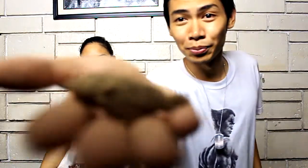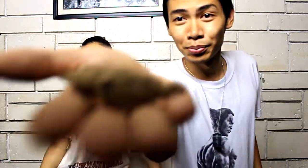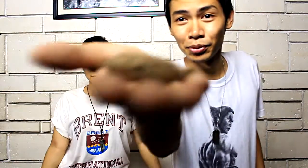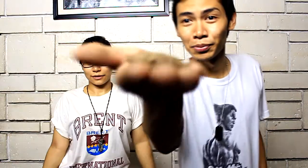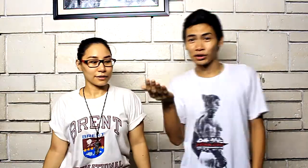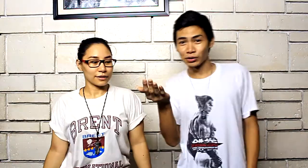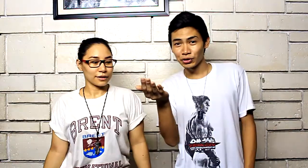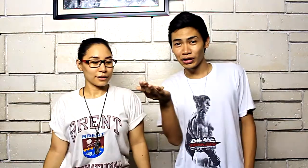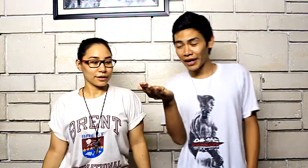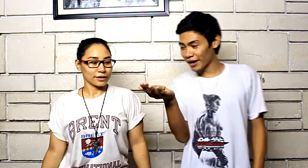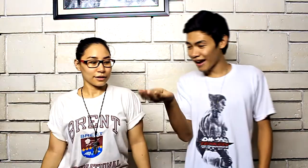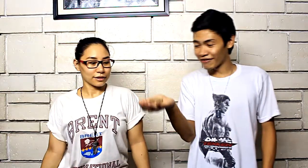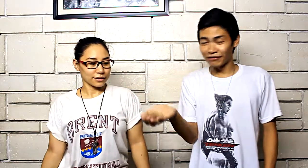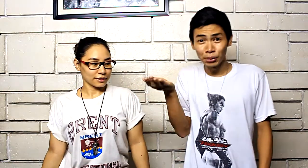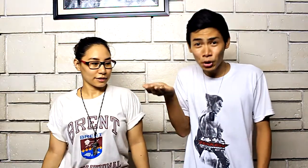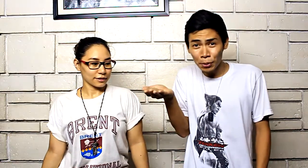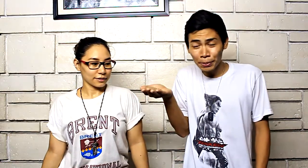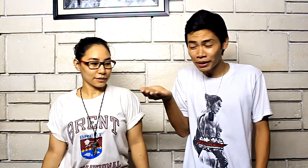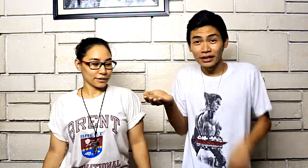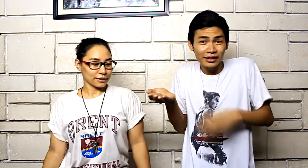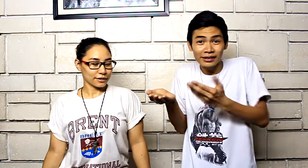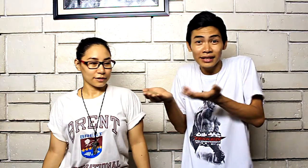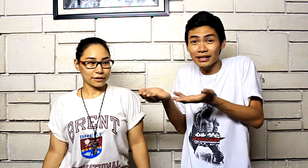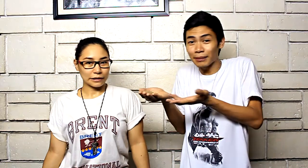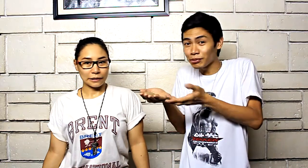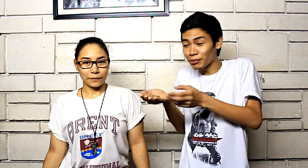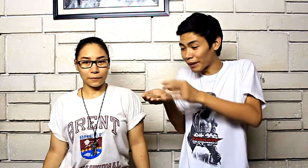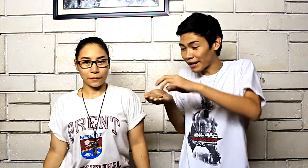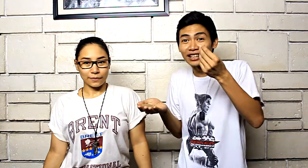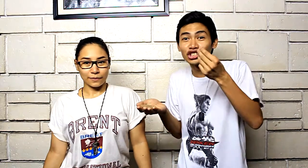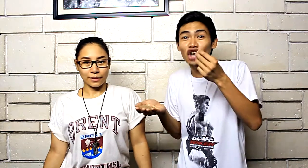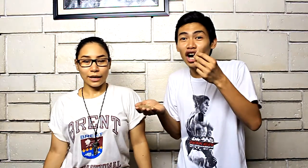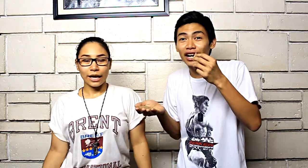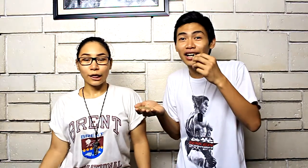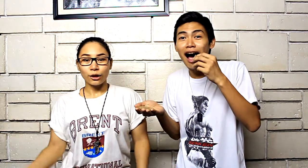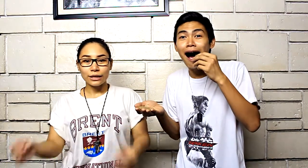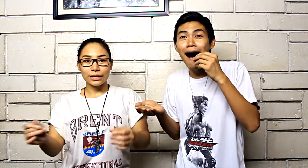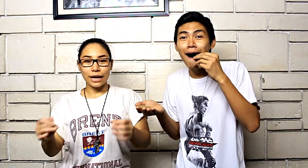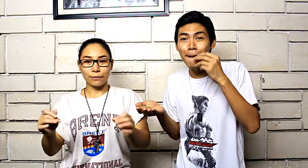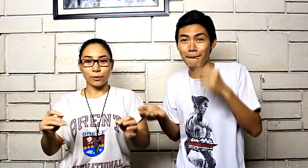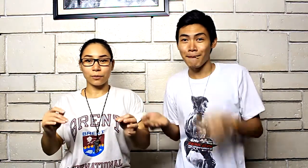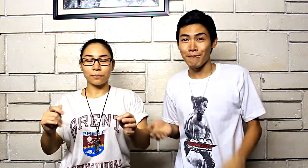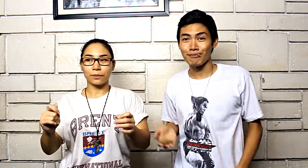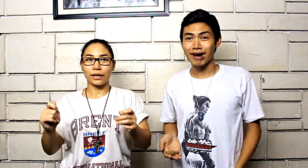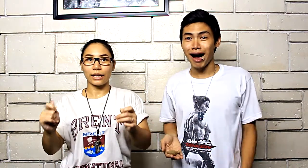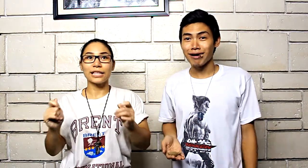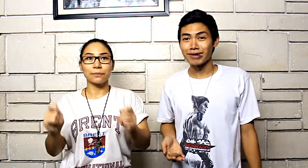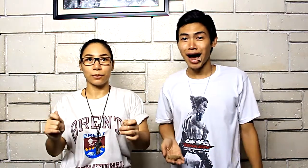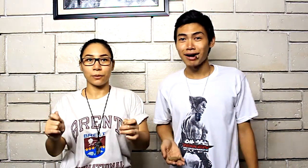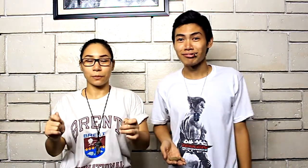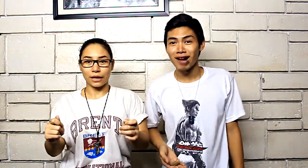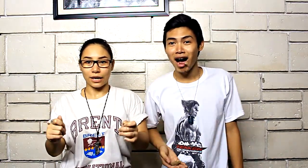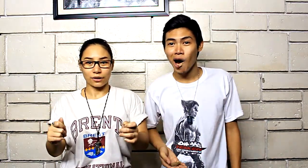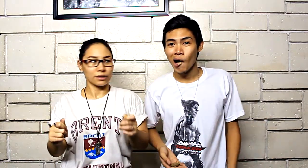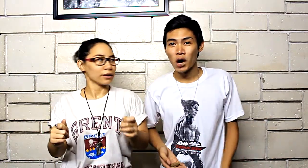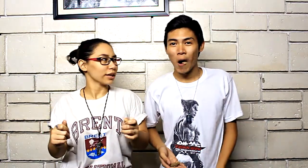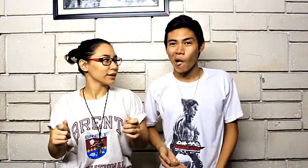poop so you rather have poop it doesn't taste like poop it looks like poop it is poop actually right